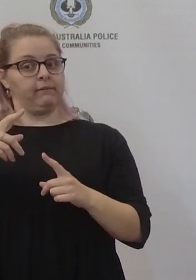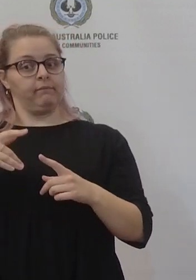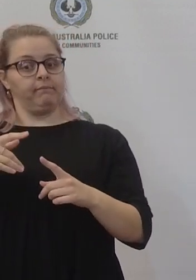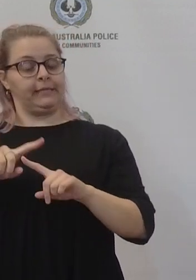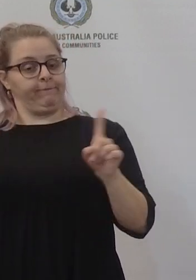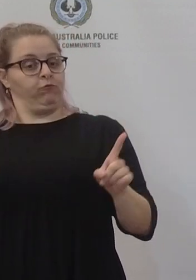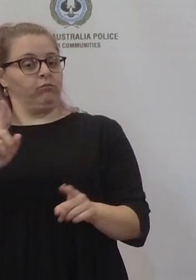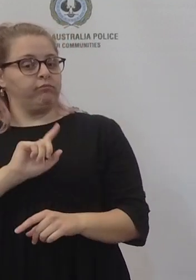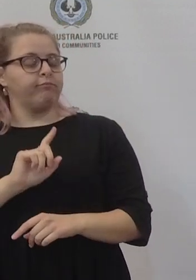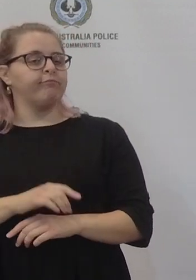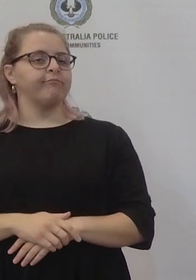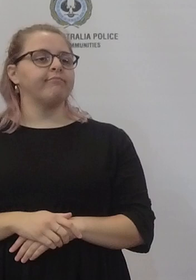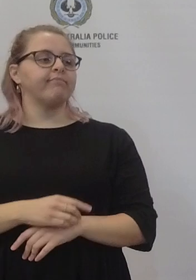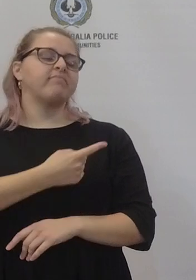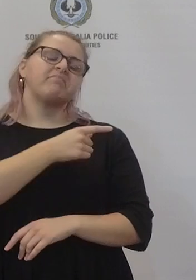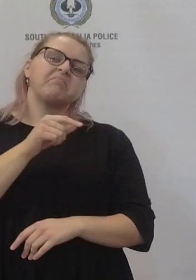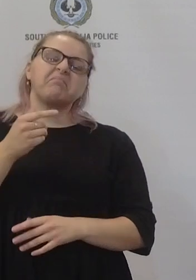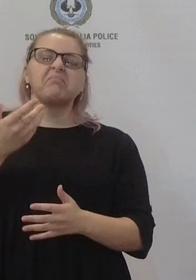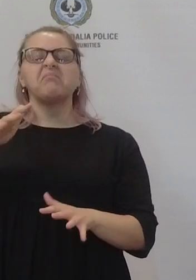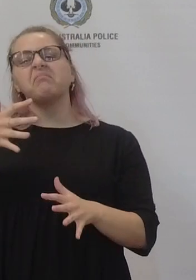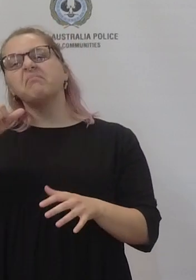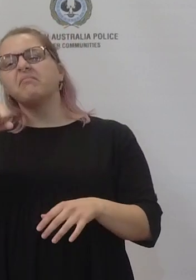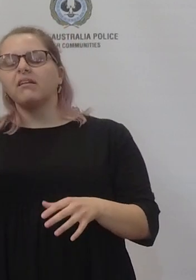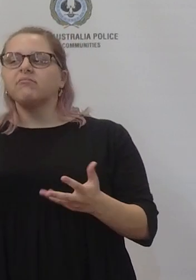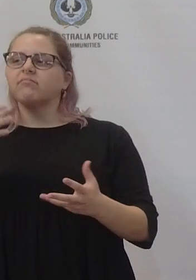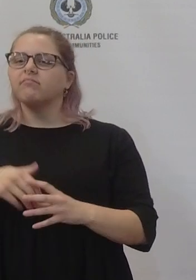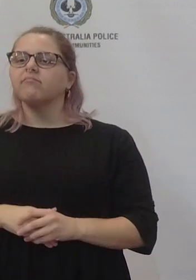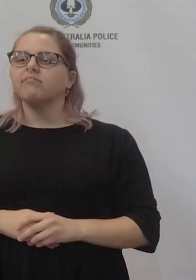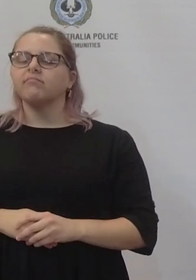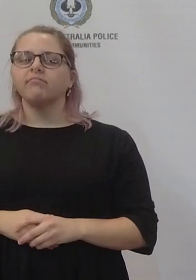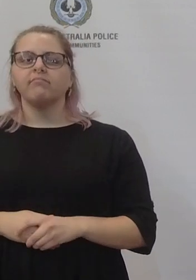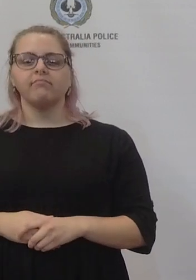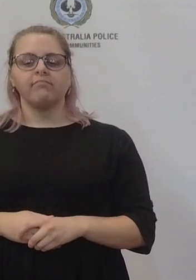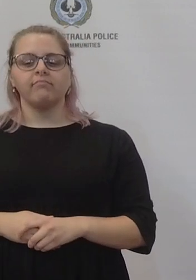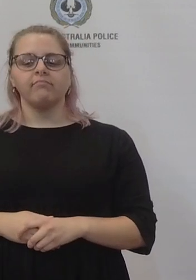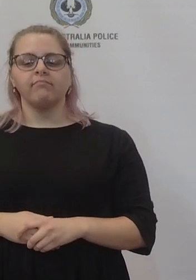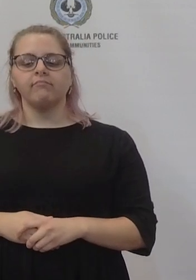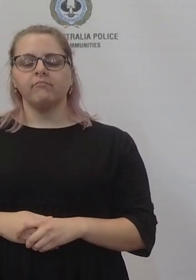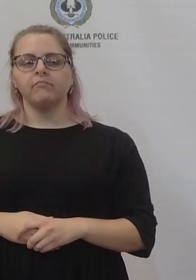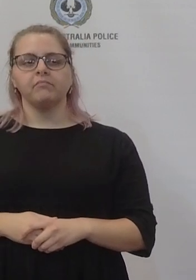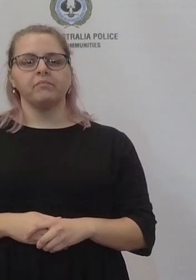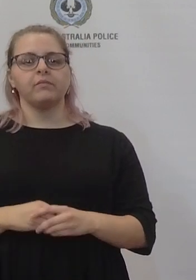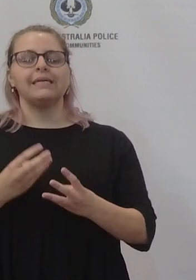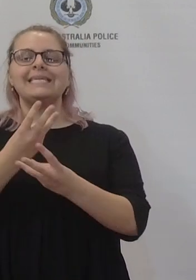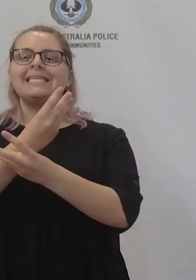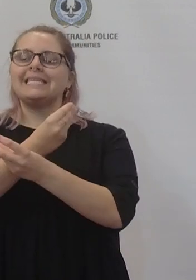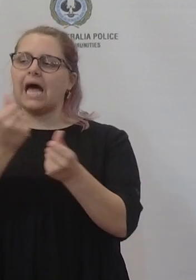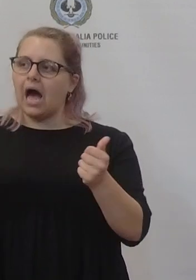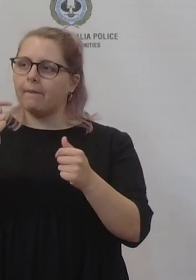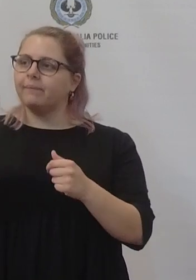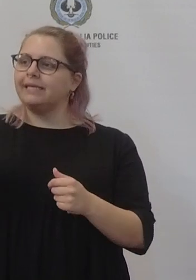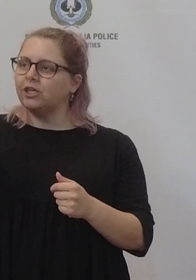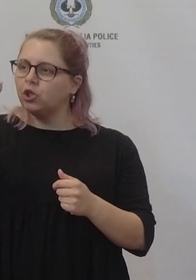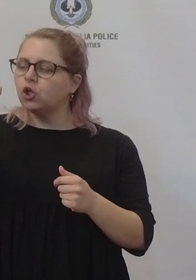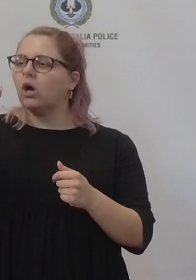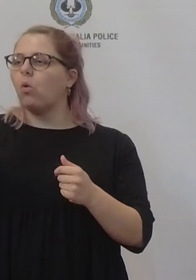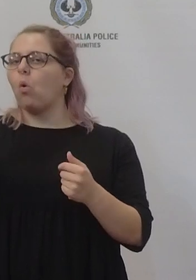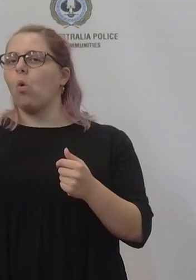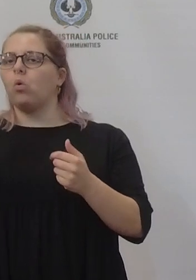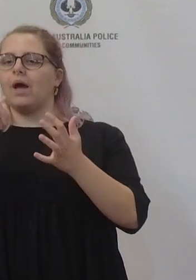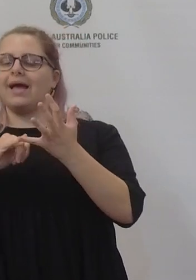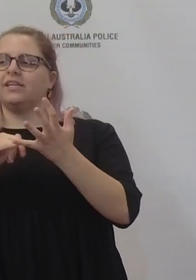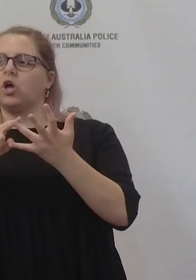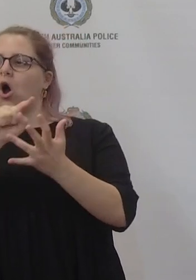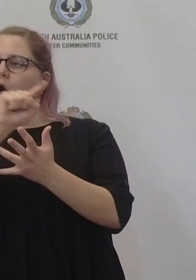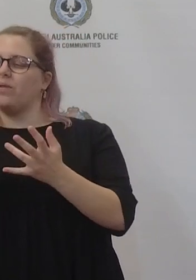always uh enabled us to do is recognise that for for uh some teachers and some school staff that they'd be designated